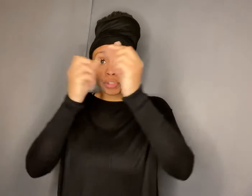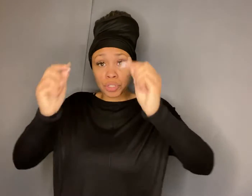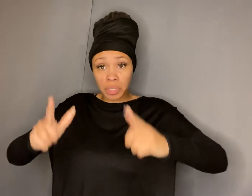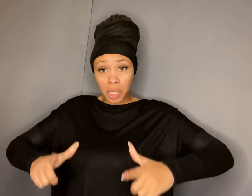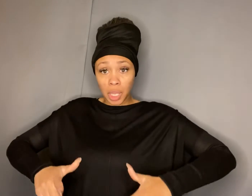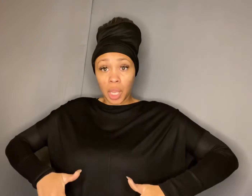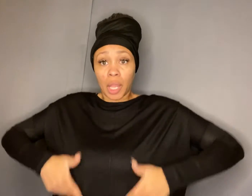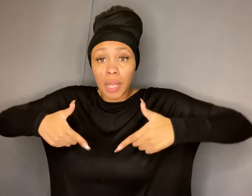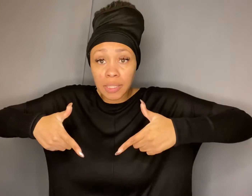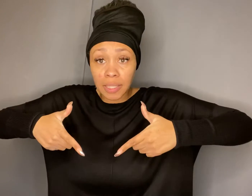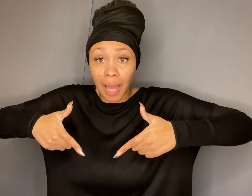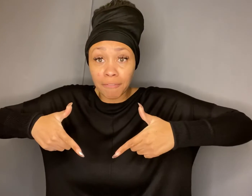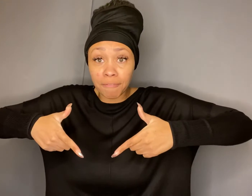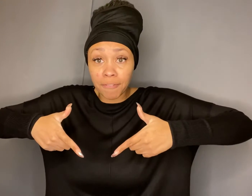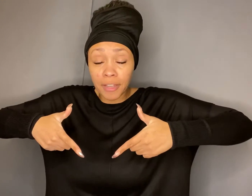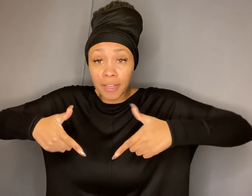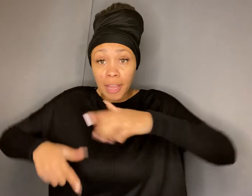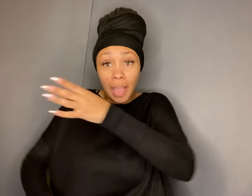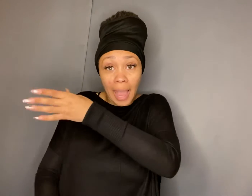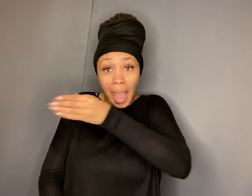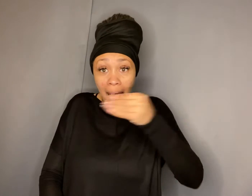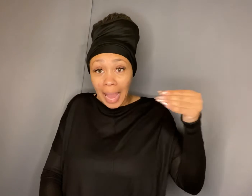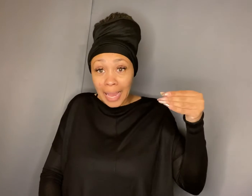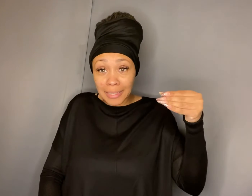to life and